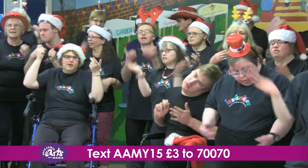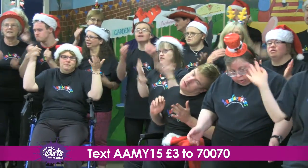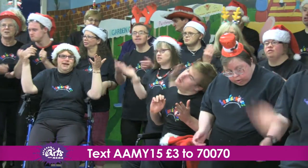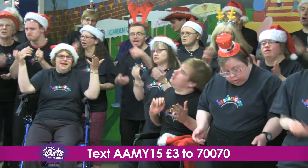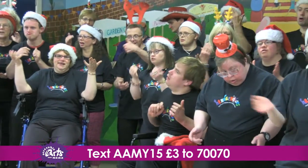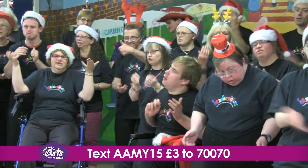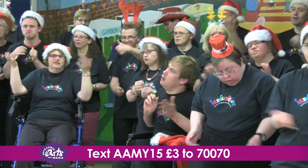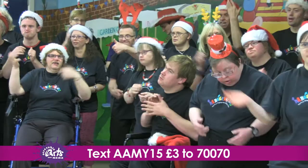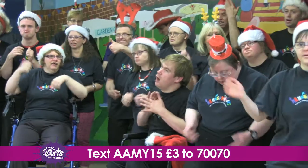and enjoy.